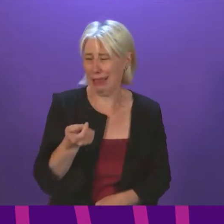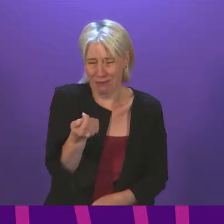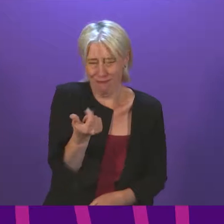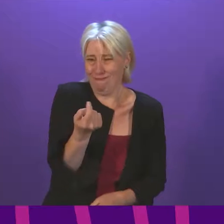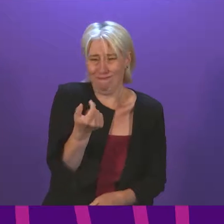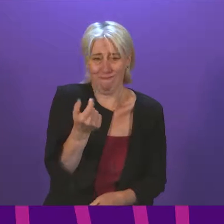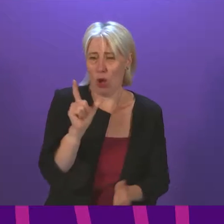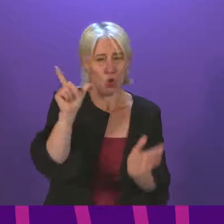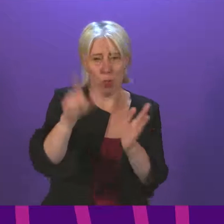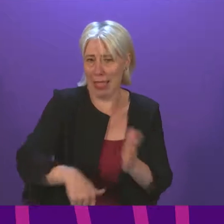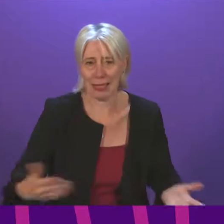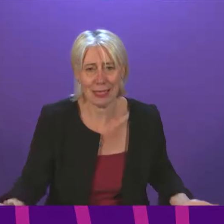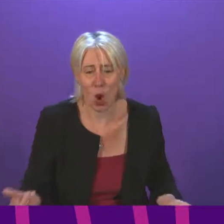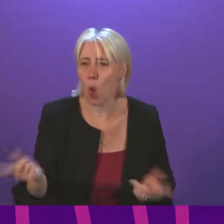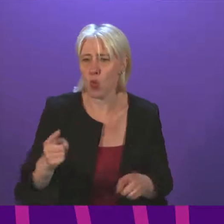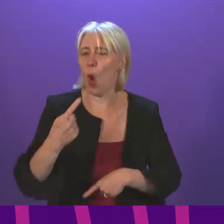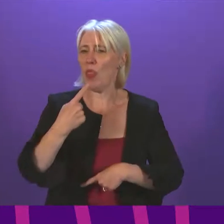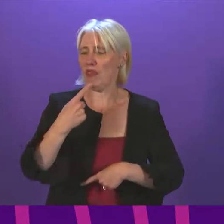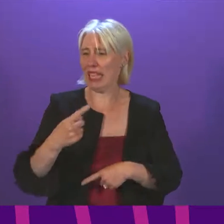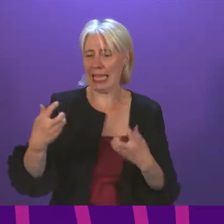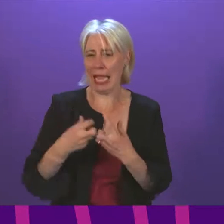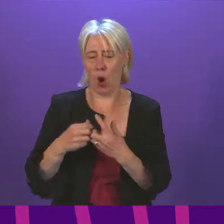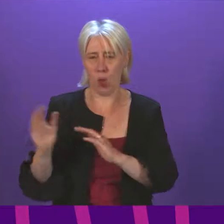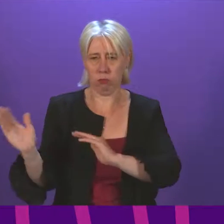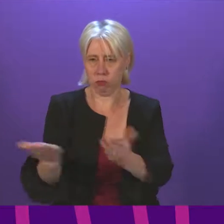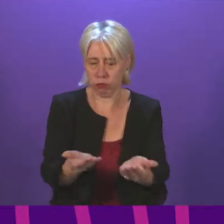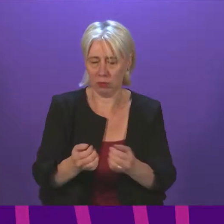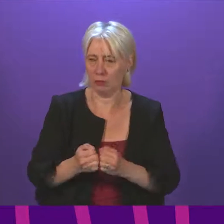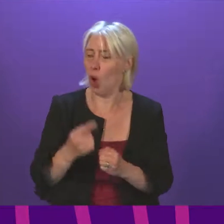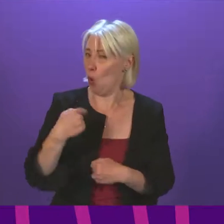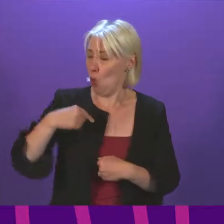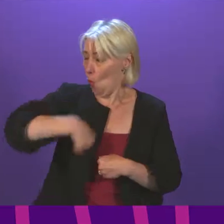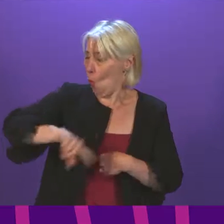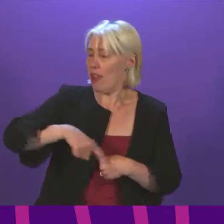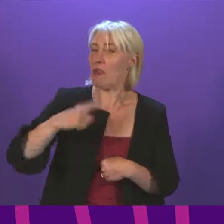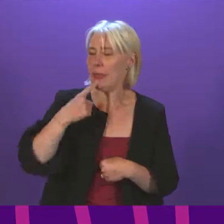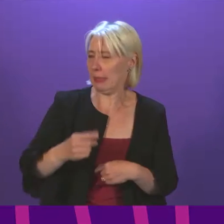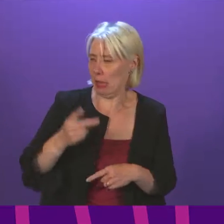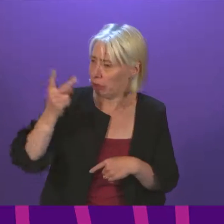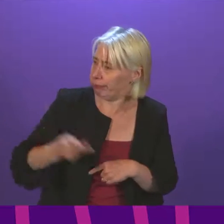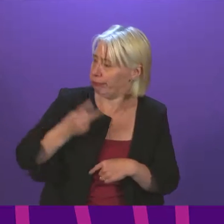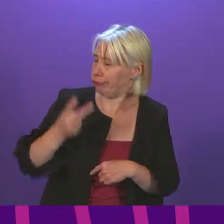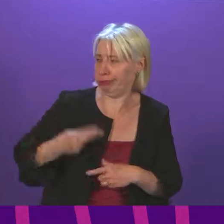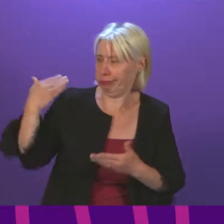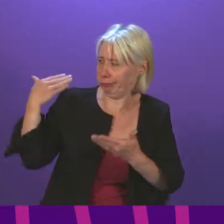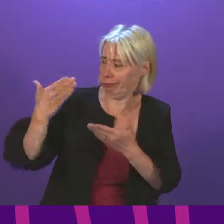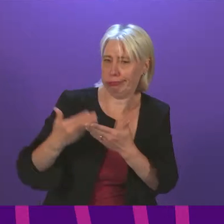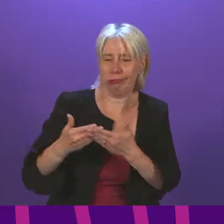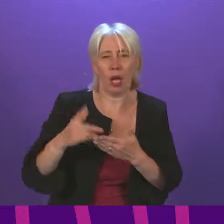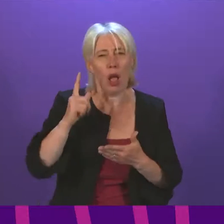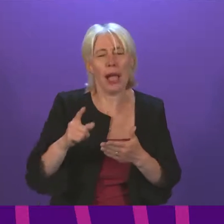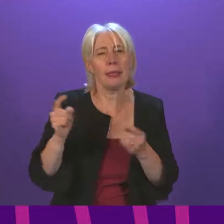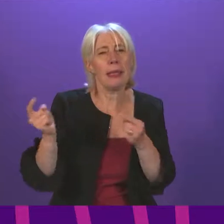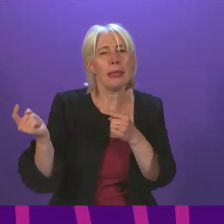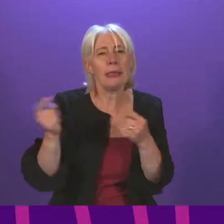too late. We have been indicating for some considerable time – indeed, back to the whole debate around